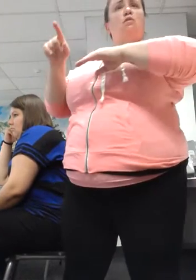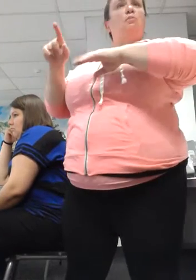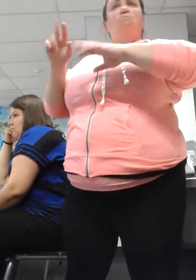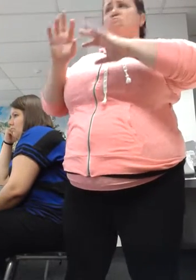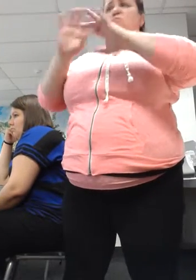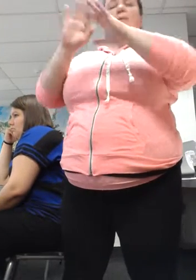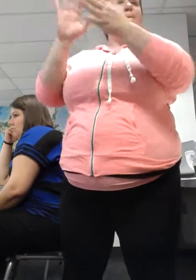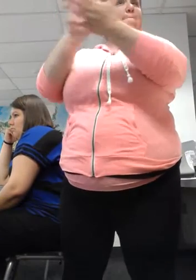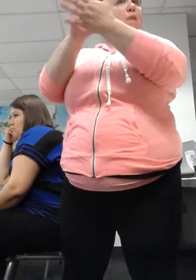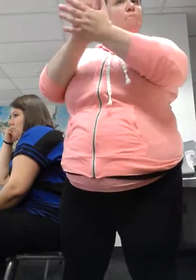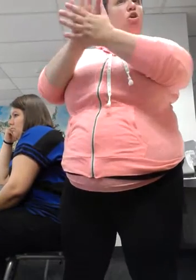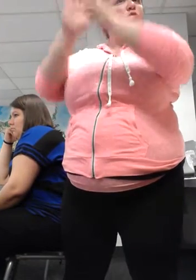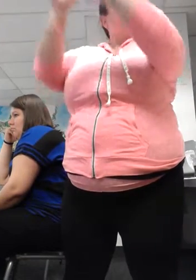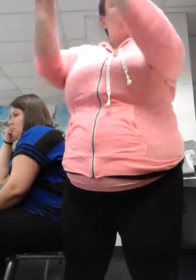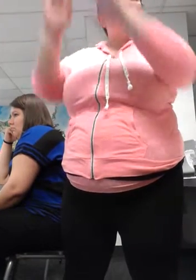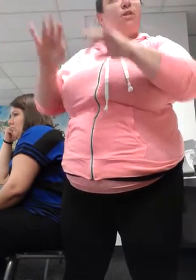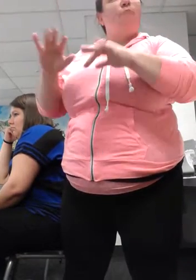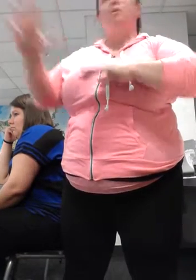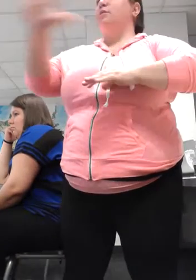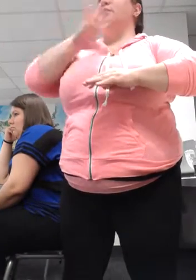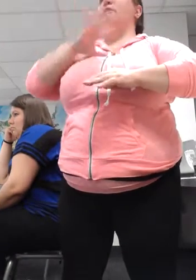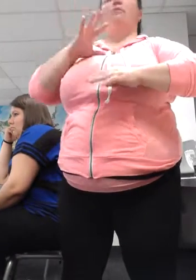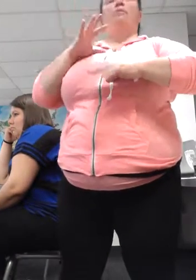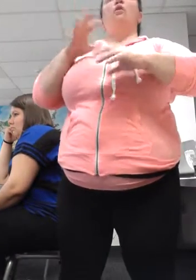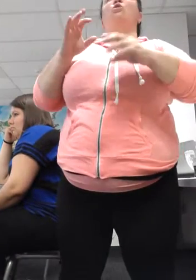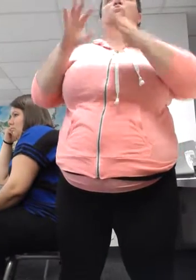and you comment on those 10 things. Okay?